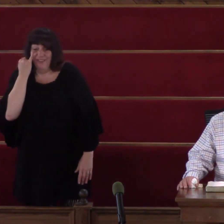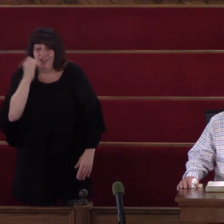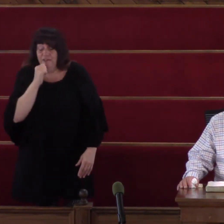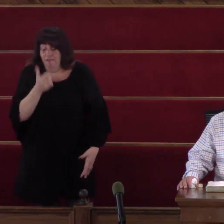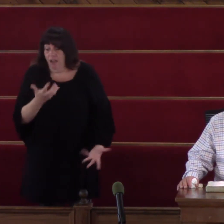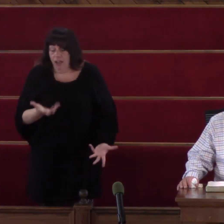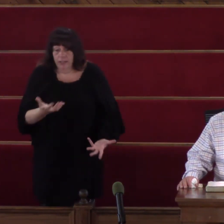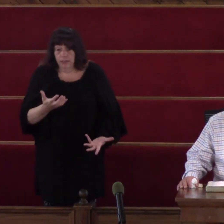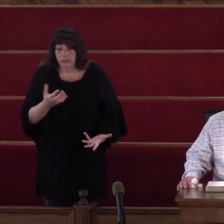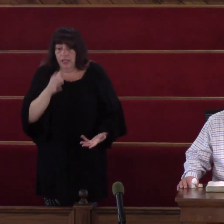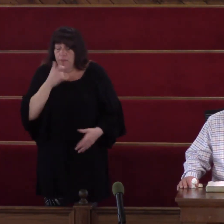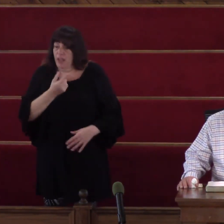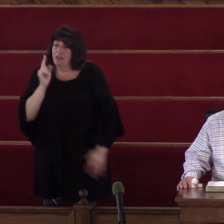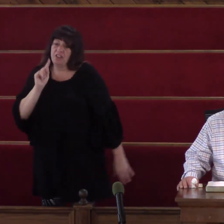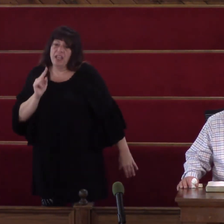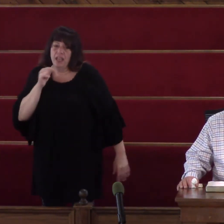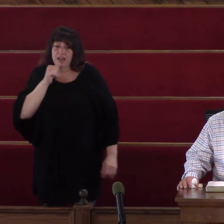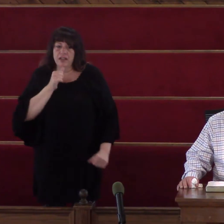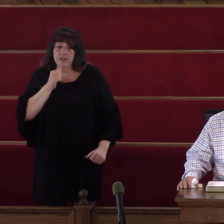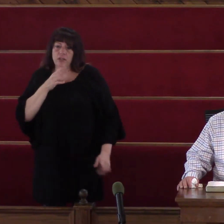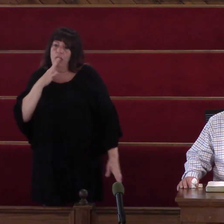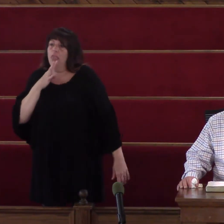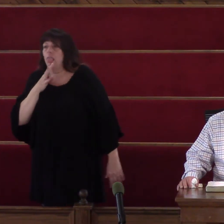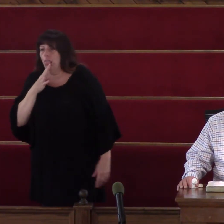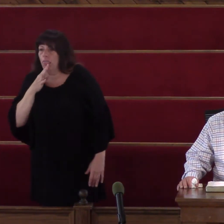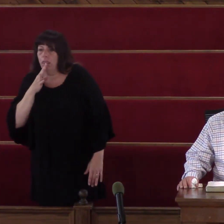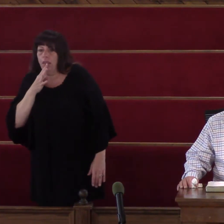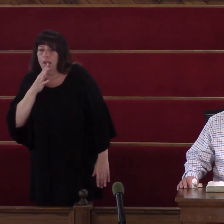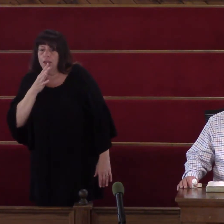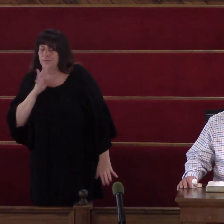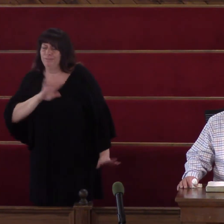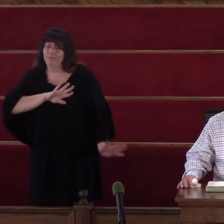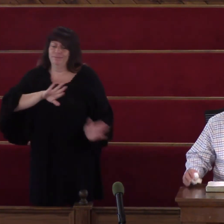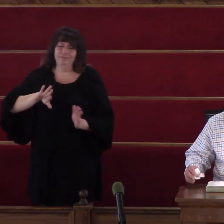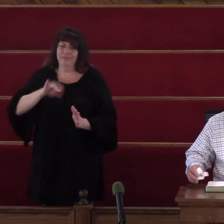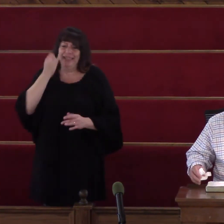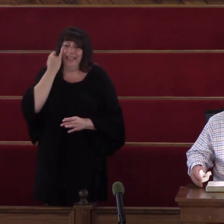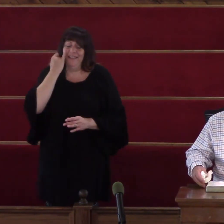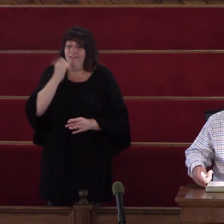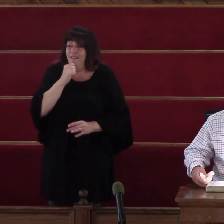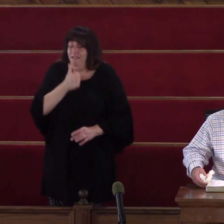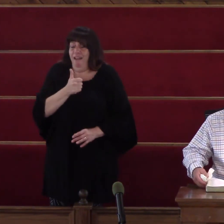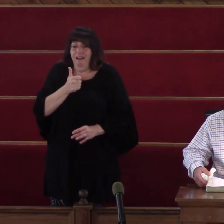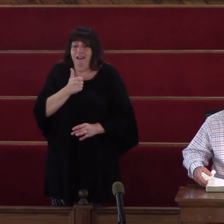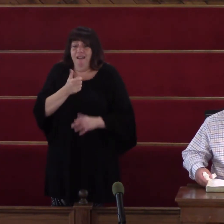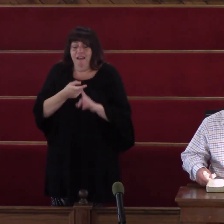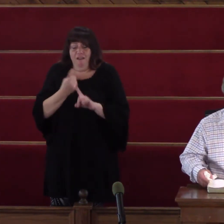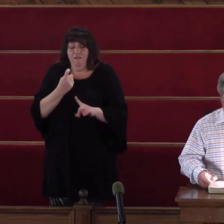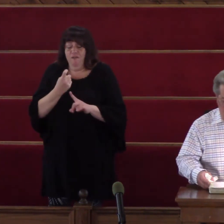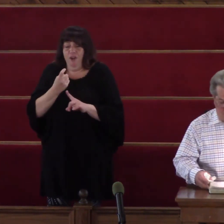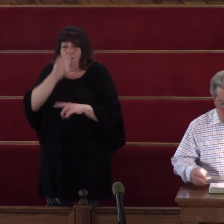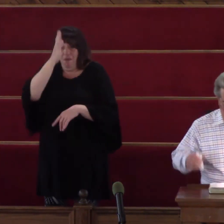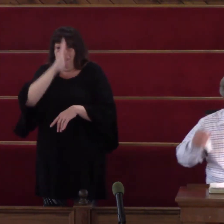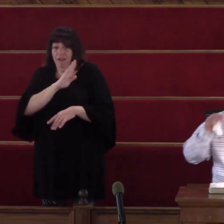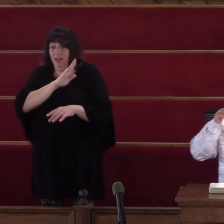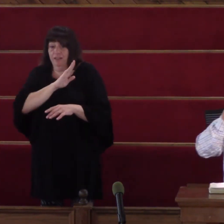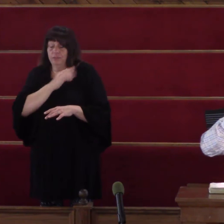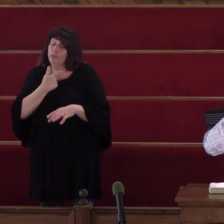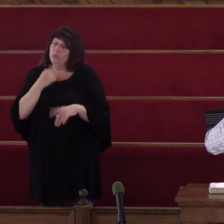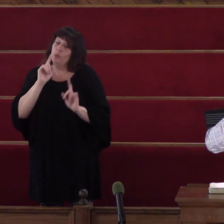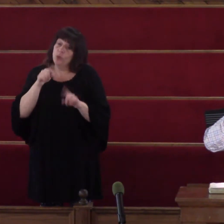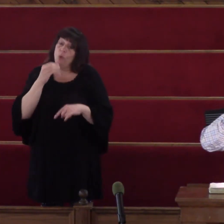blow hot air If God doesn't Give it Then we'll just Go home But in the 15th chapter